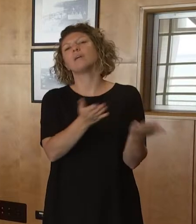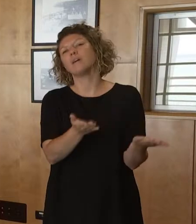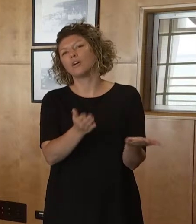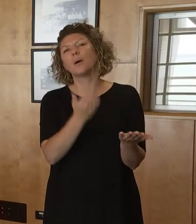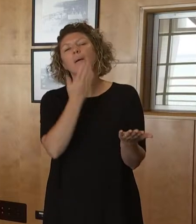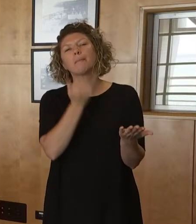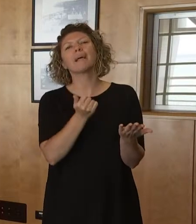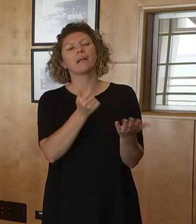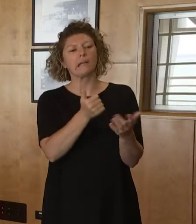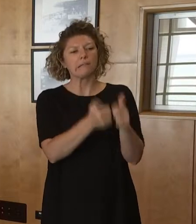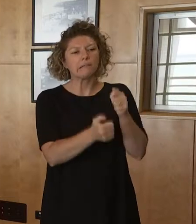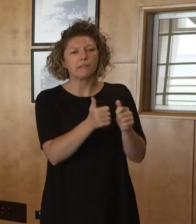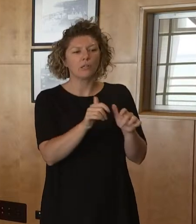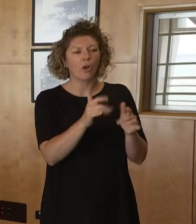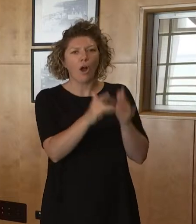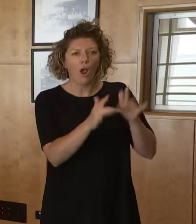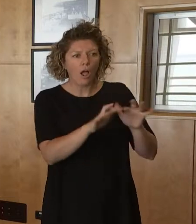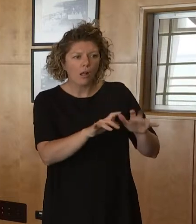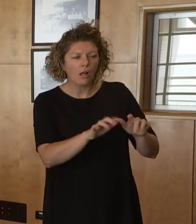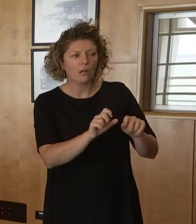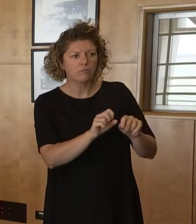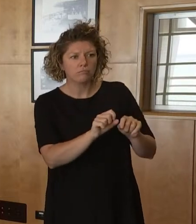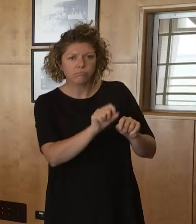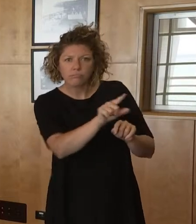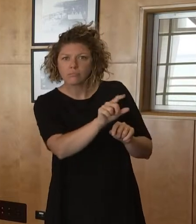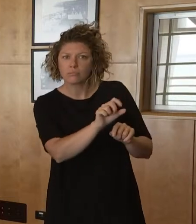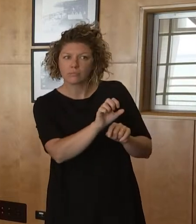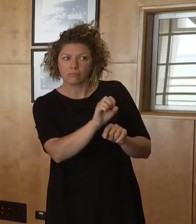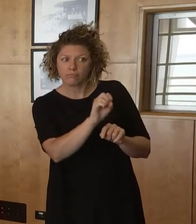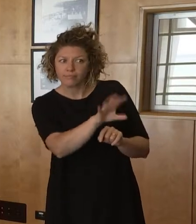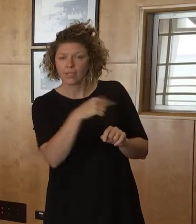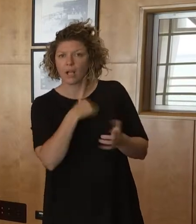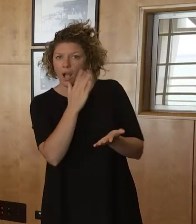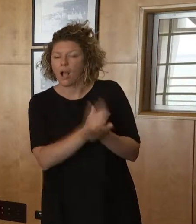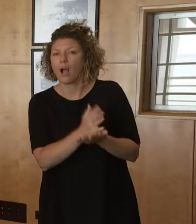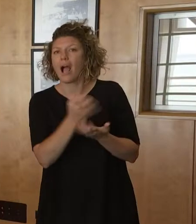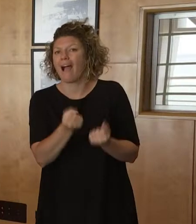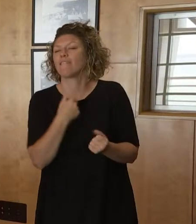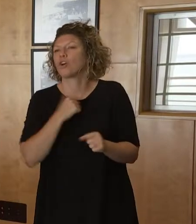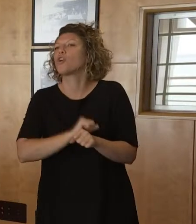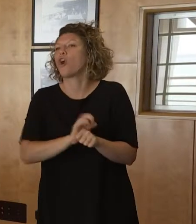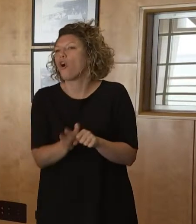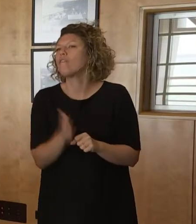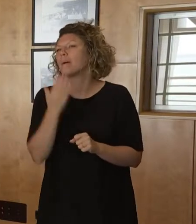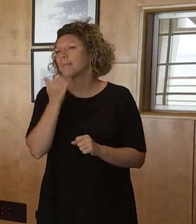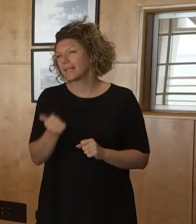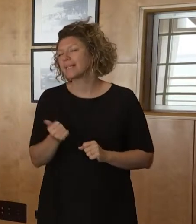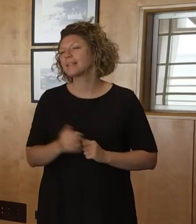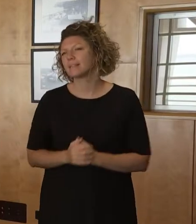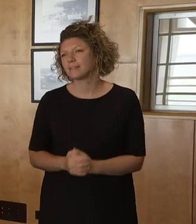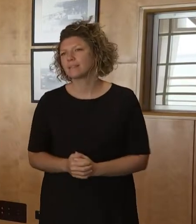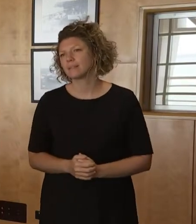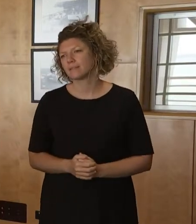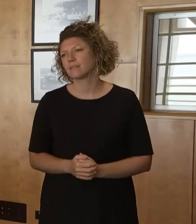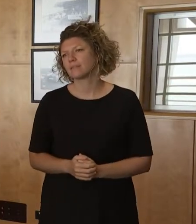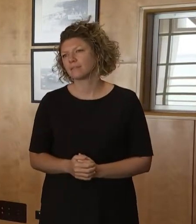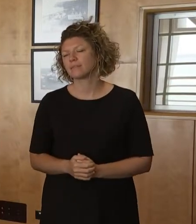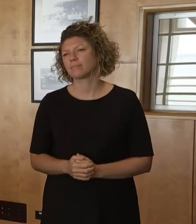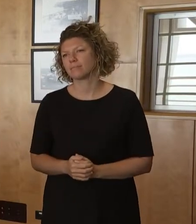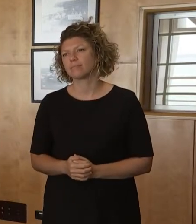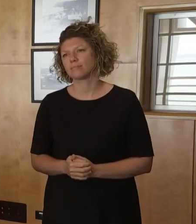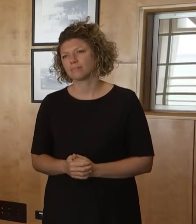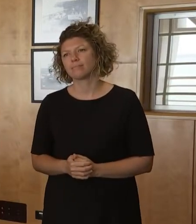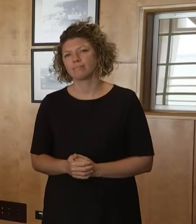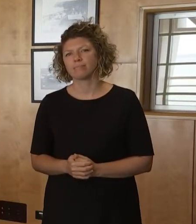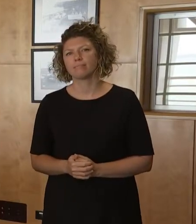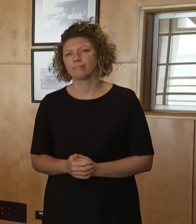asking people if they can, please, on the day they take the test, upload those results before 8 p.m. It does help alleviate the point that